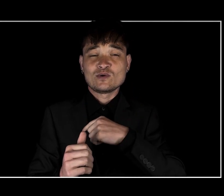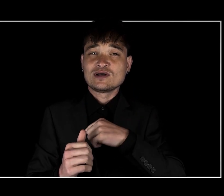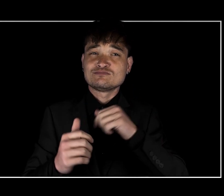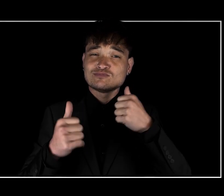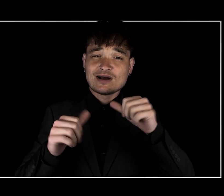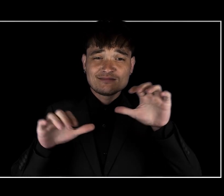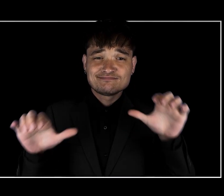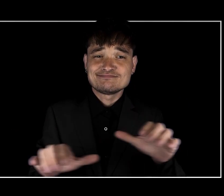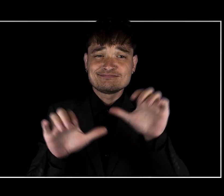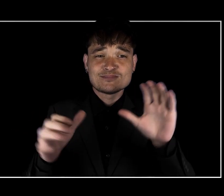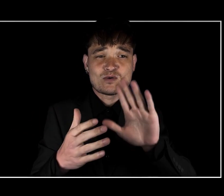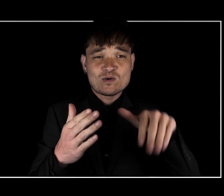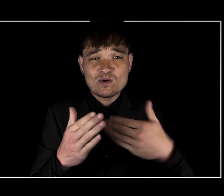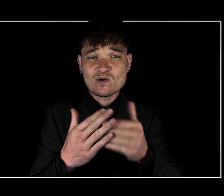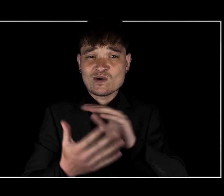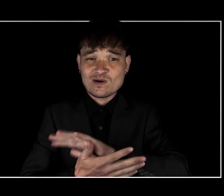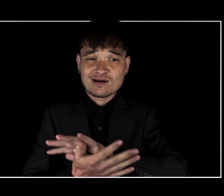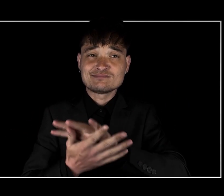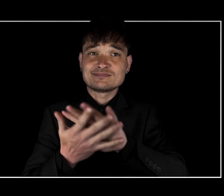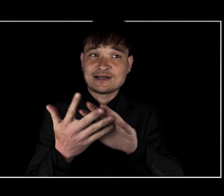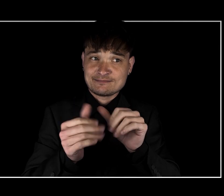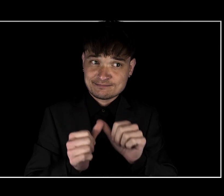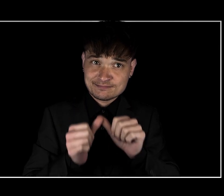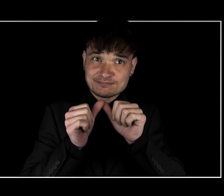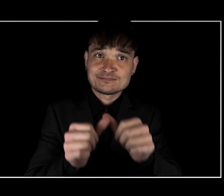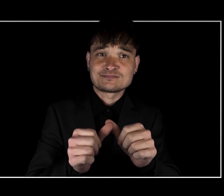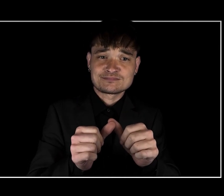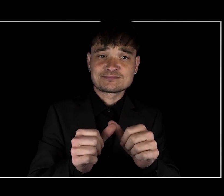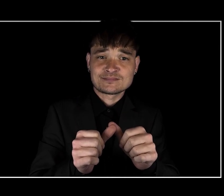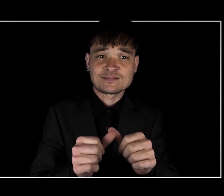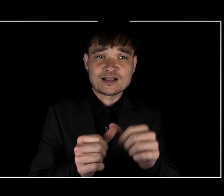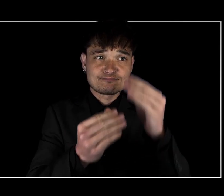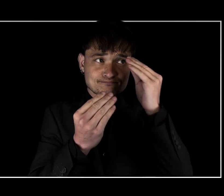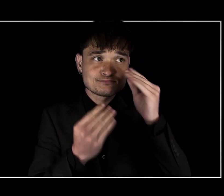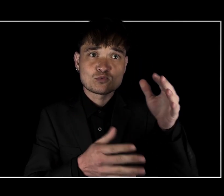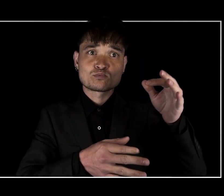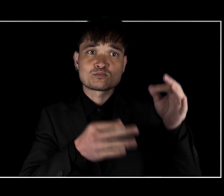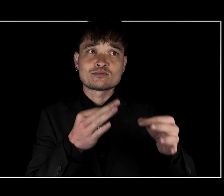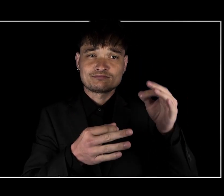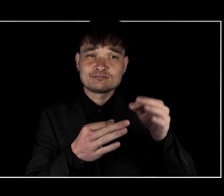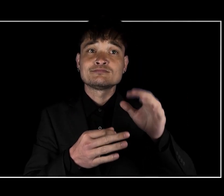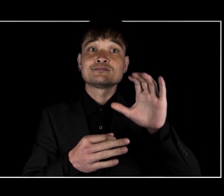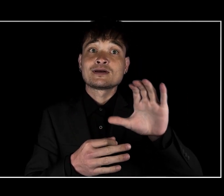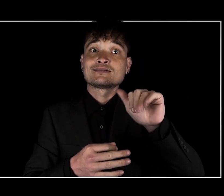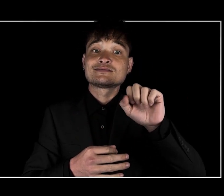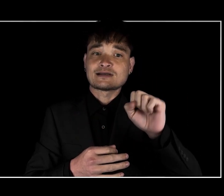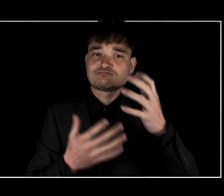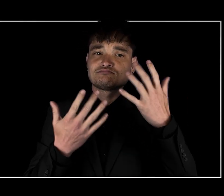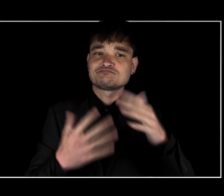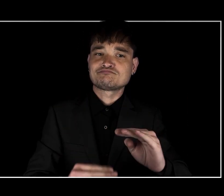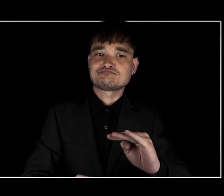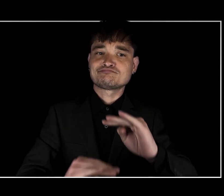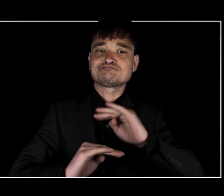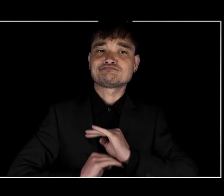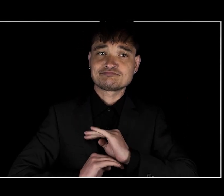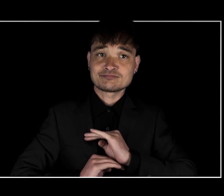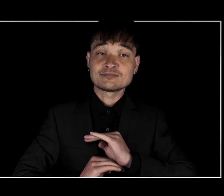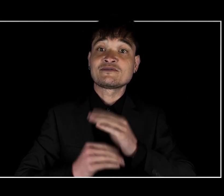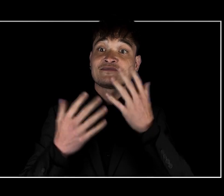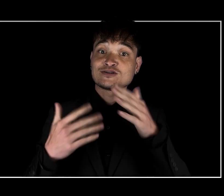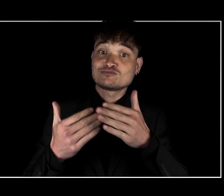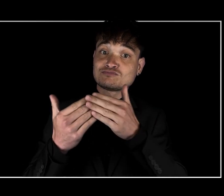to do, then we let the court know that the case is closed and you do not need to do anything else.